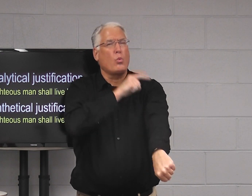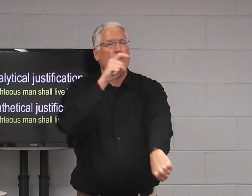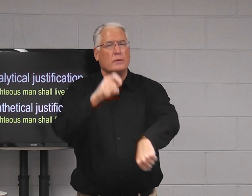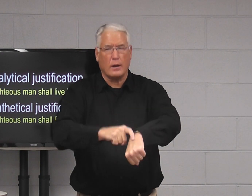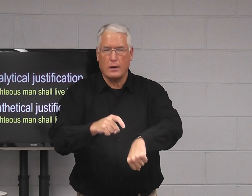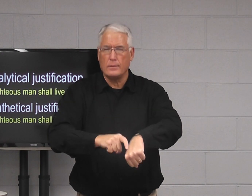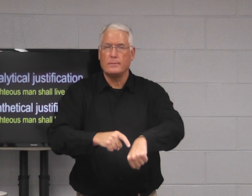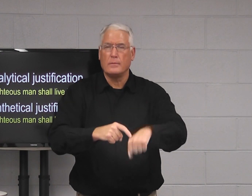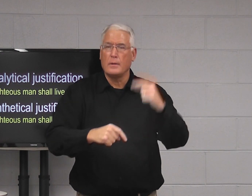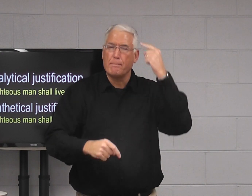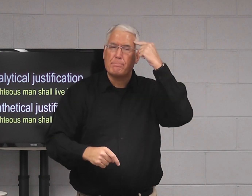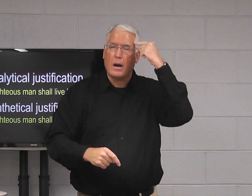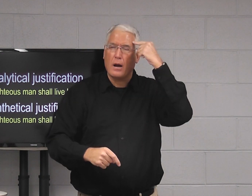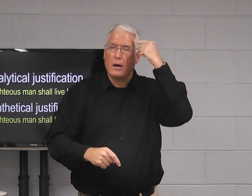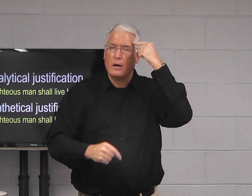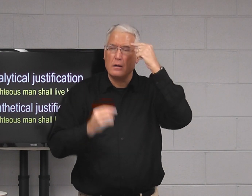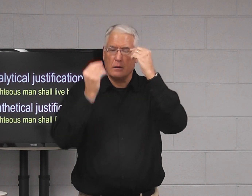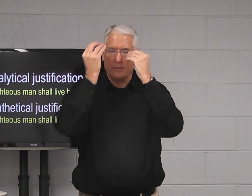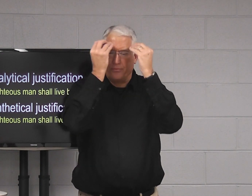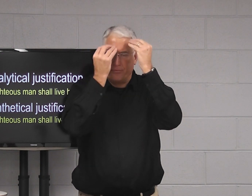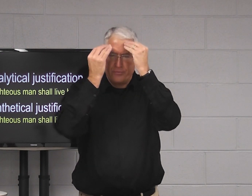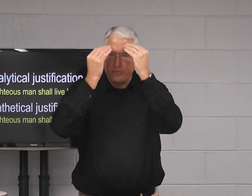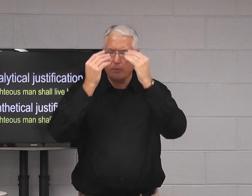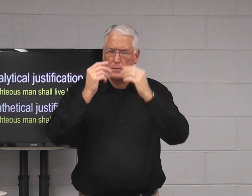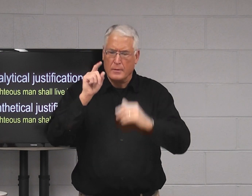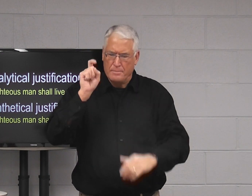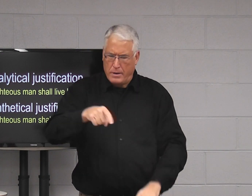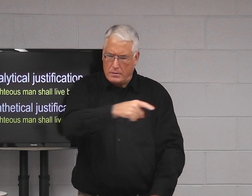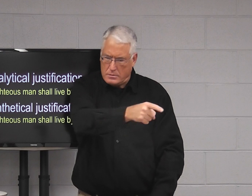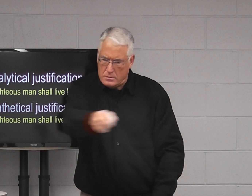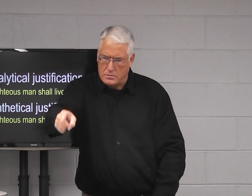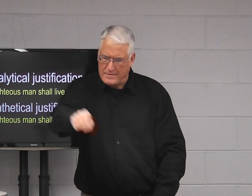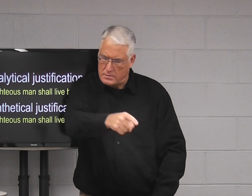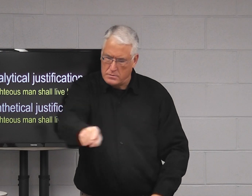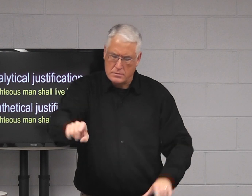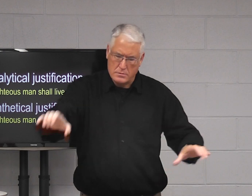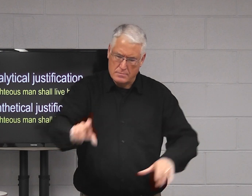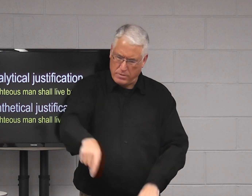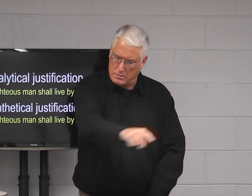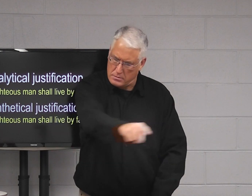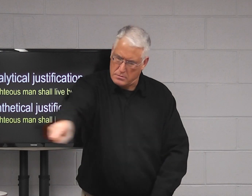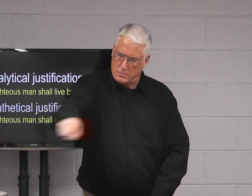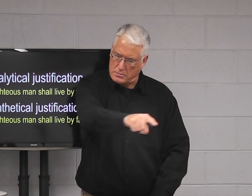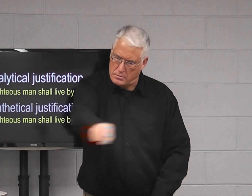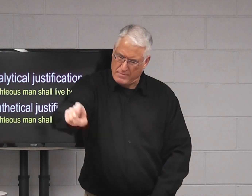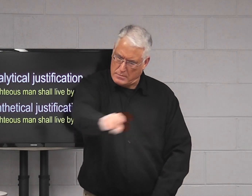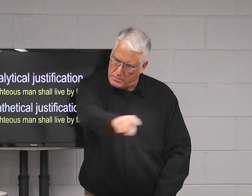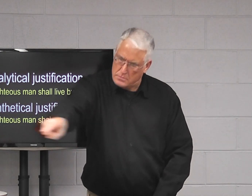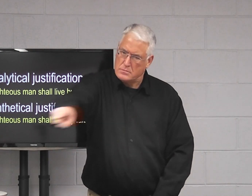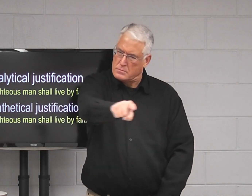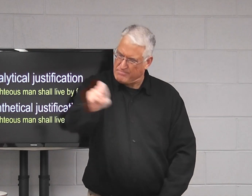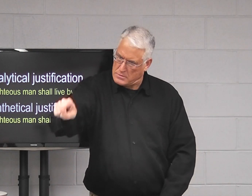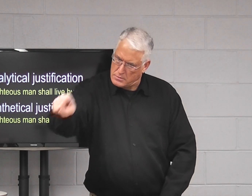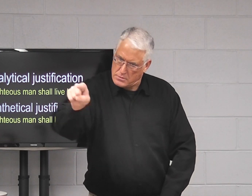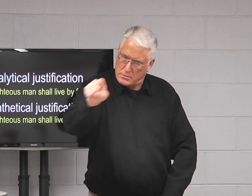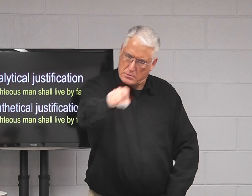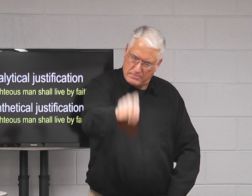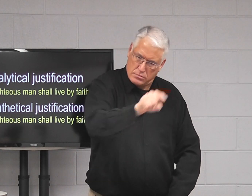Luther was under the teaching or the doctrine of the Catholics for a long time about what they must do. They must do